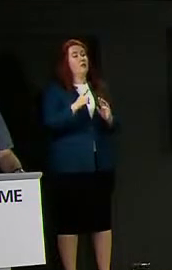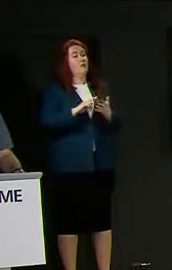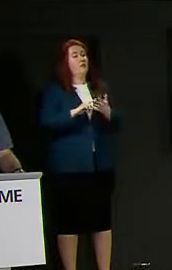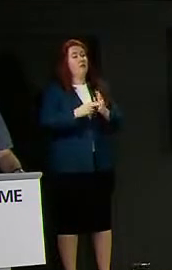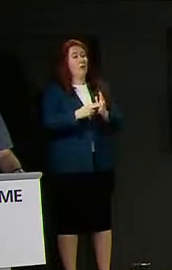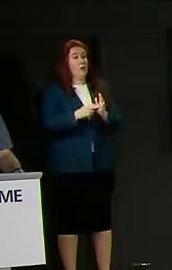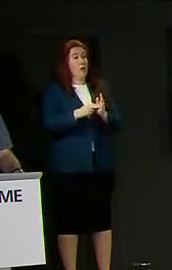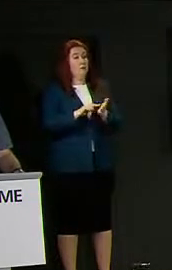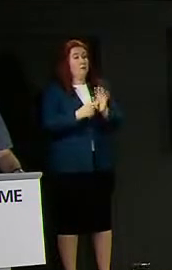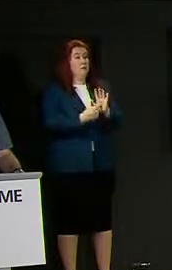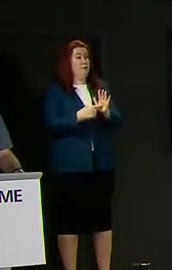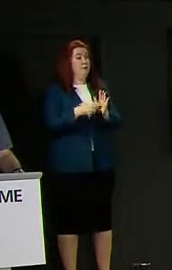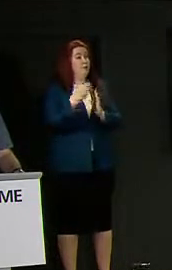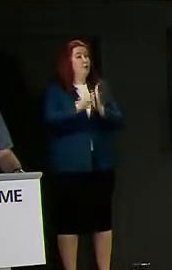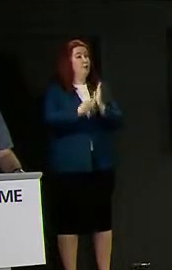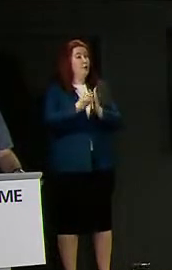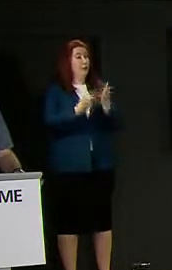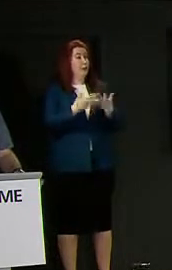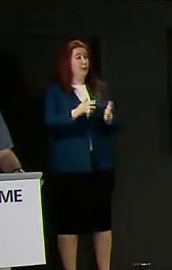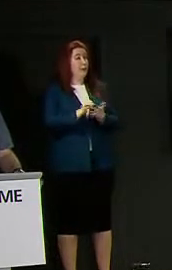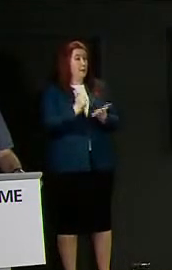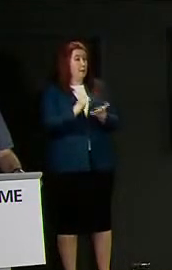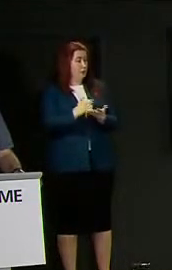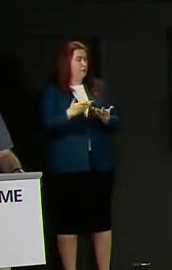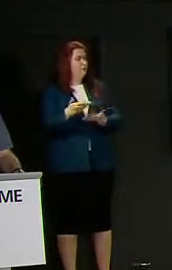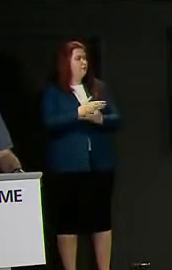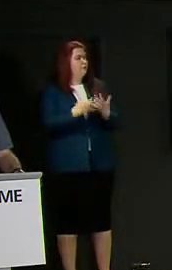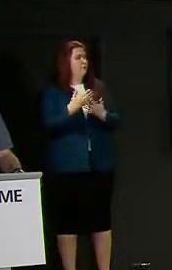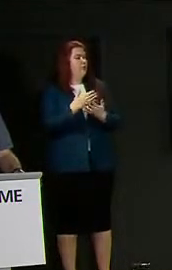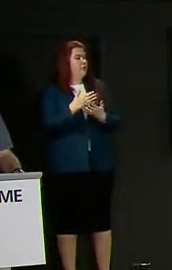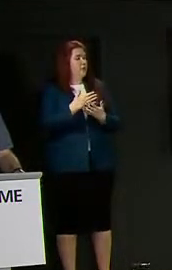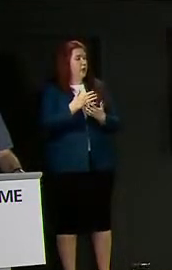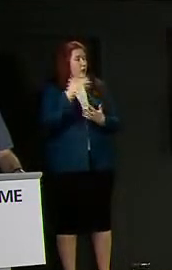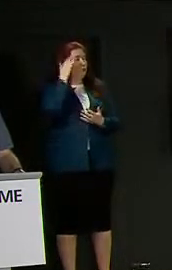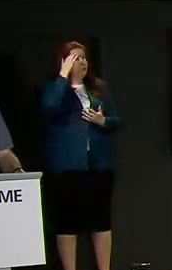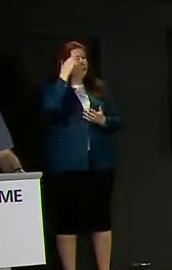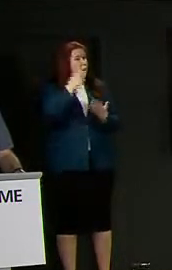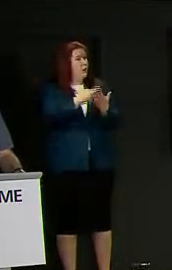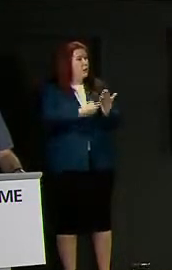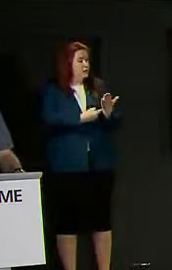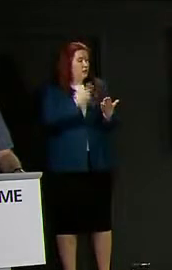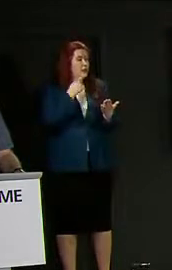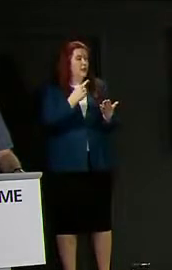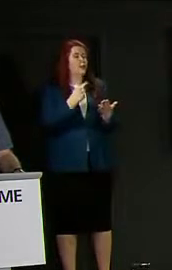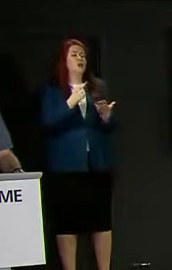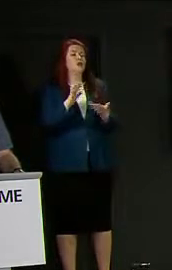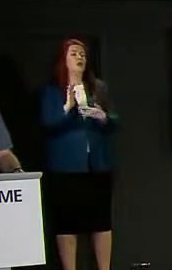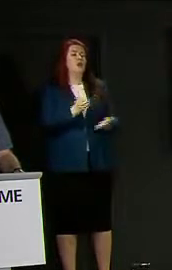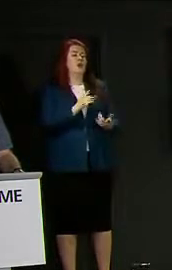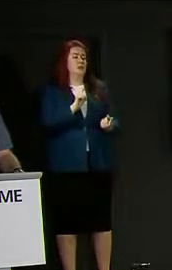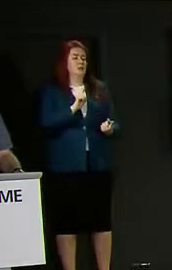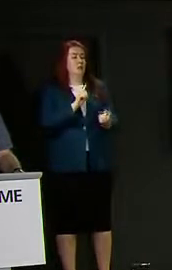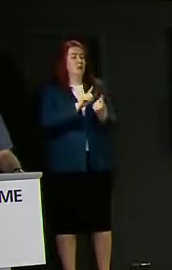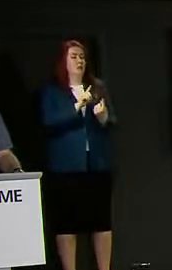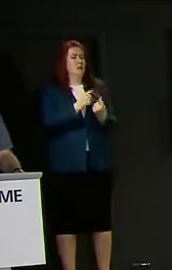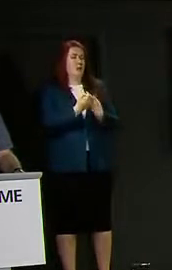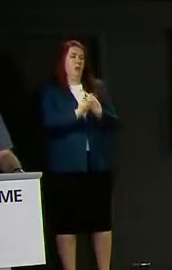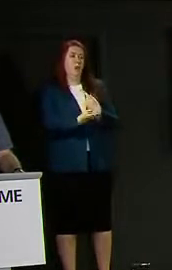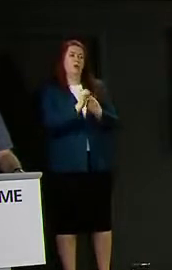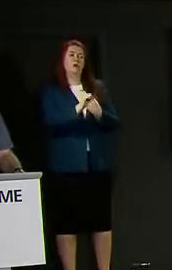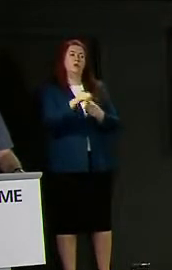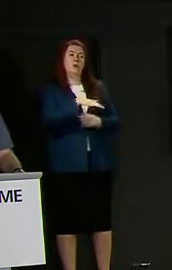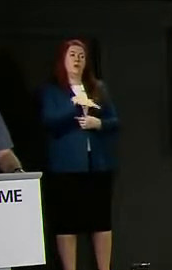published discusses principles including the need to have services close to people's homes and to try and minimise